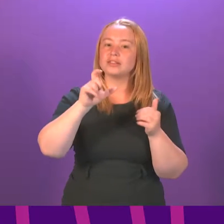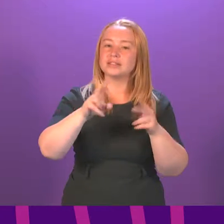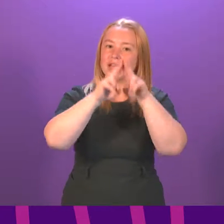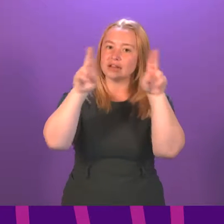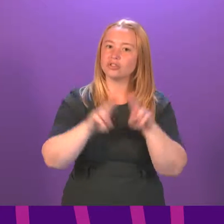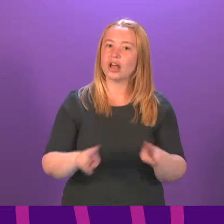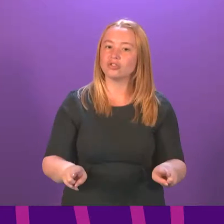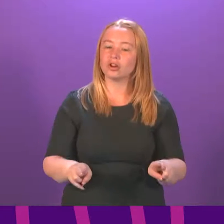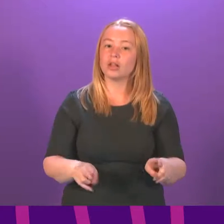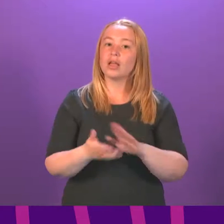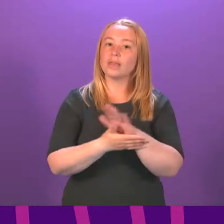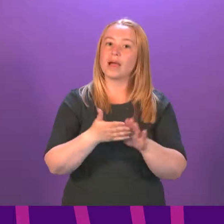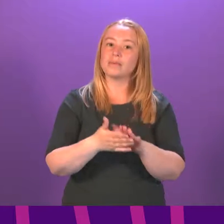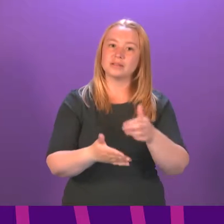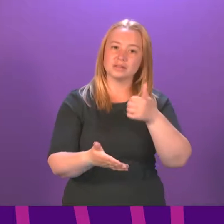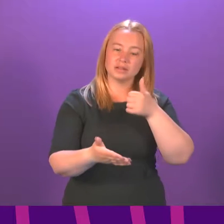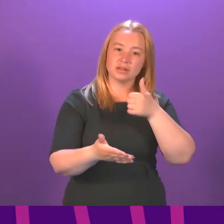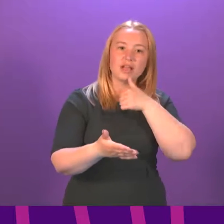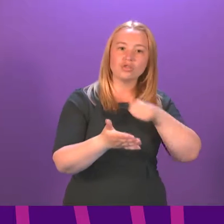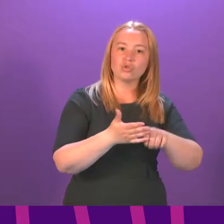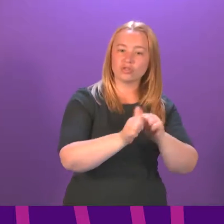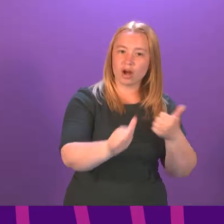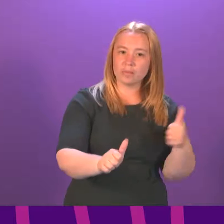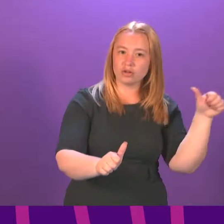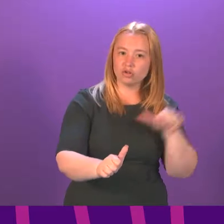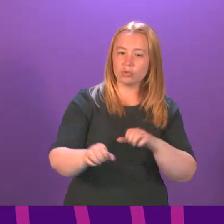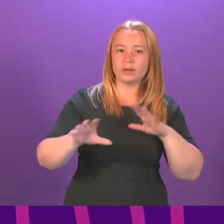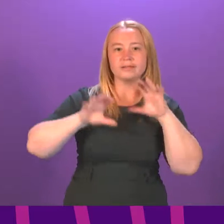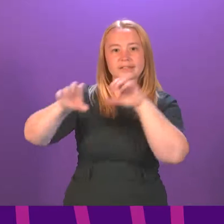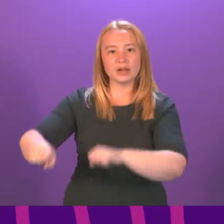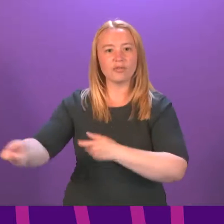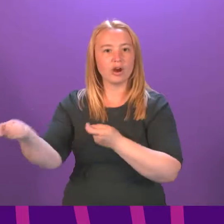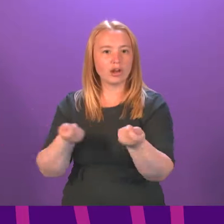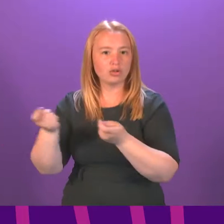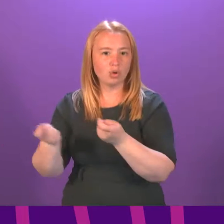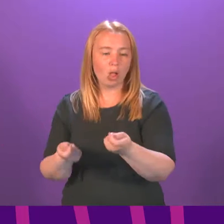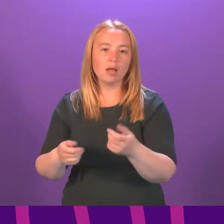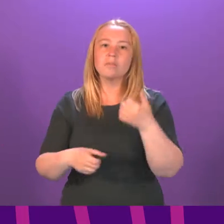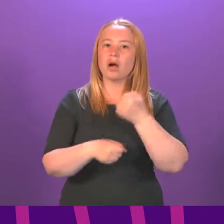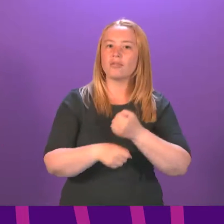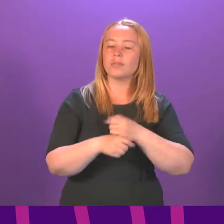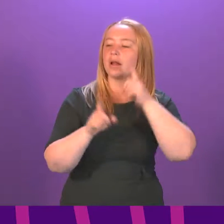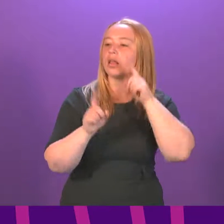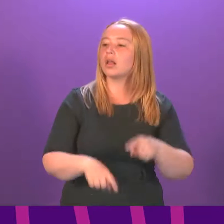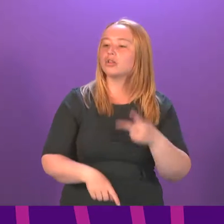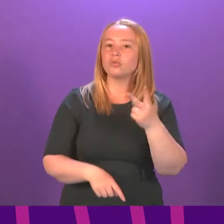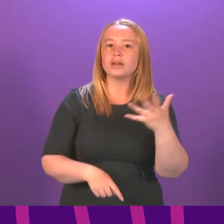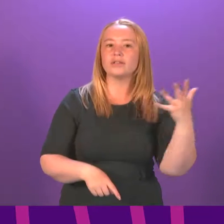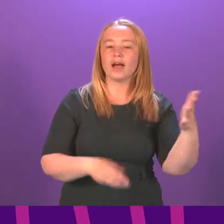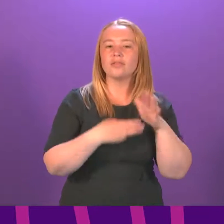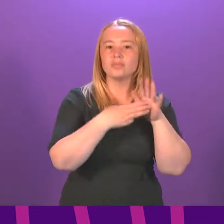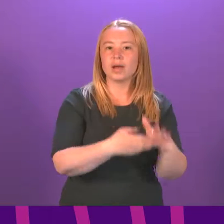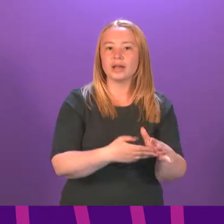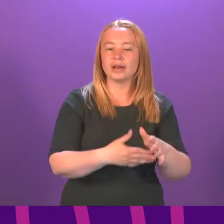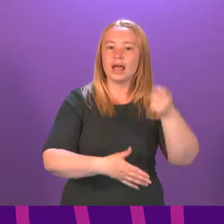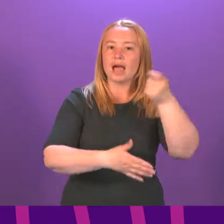which would have seen the insurance company take control of the shipyard. Instead, Scottish ministers chose to forfeit that £25 million and buy the shipyard outright at